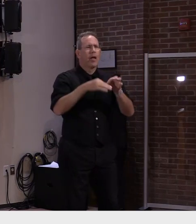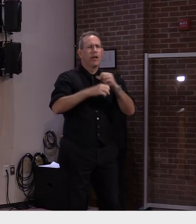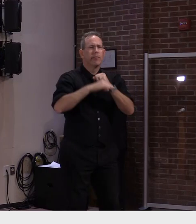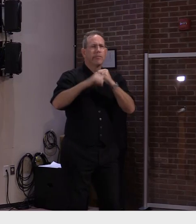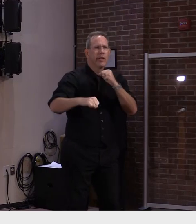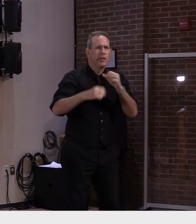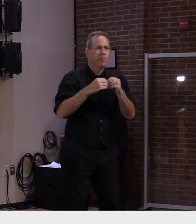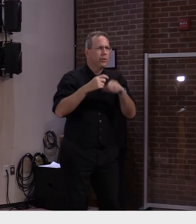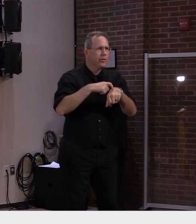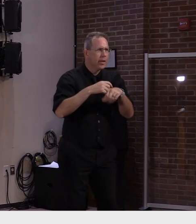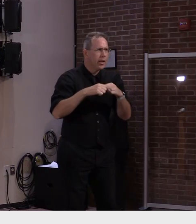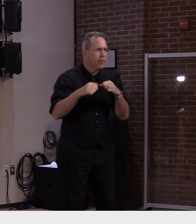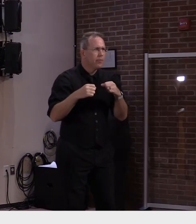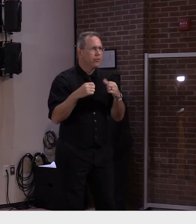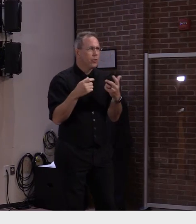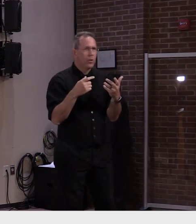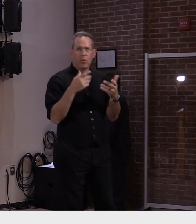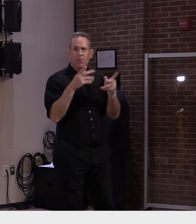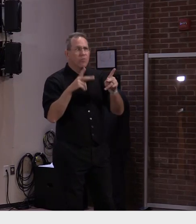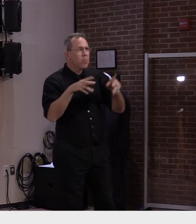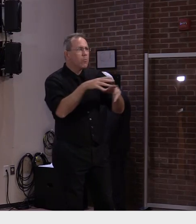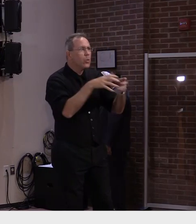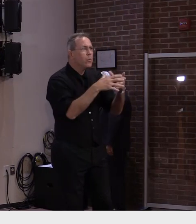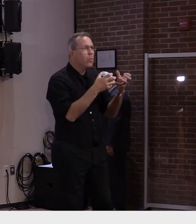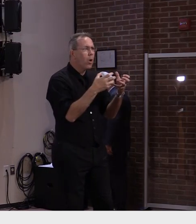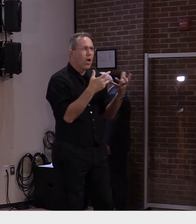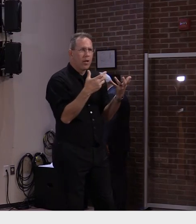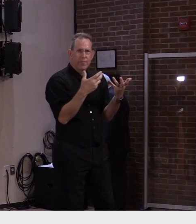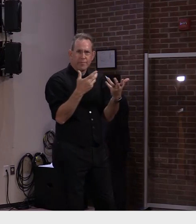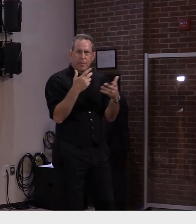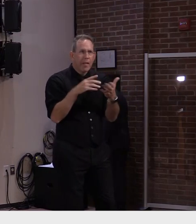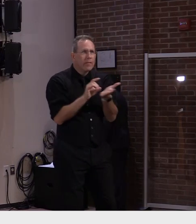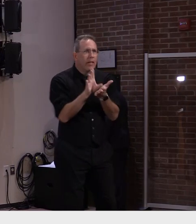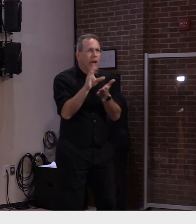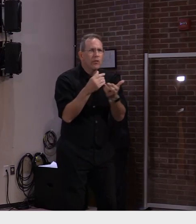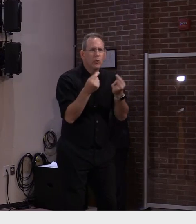may actually have a negative impact on public health.